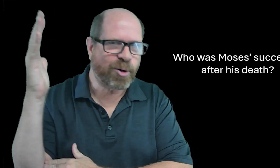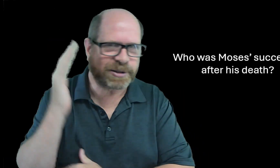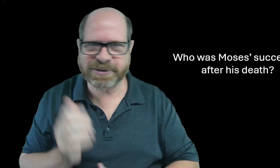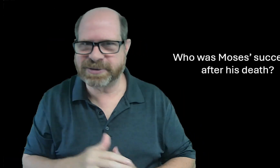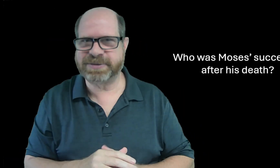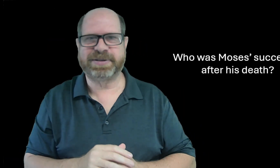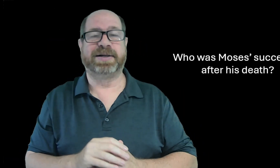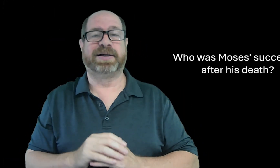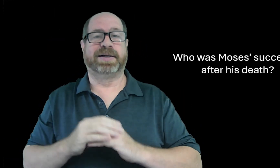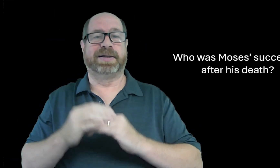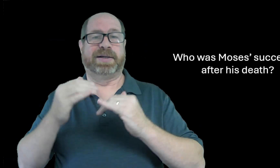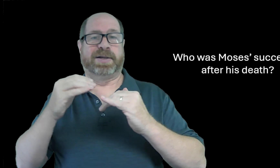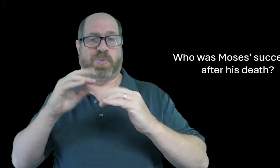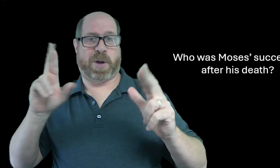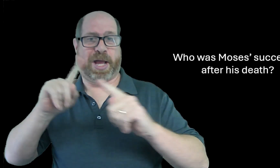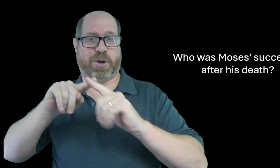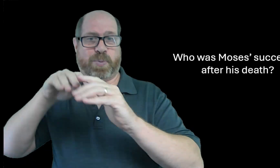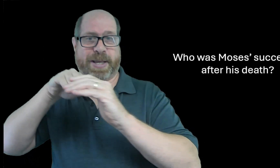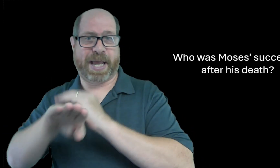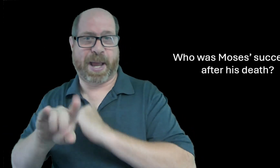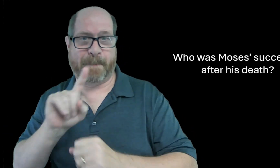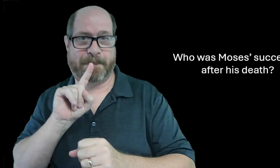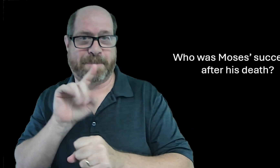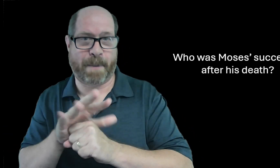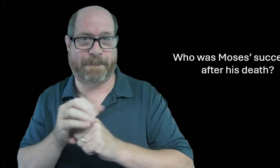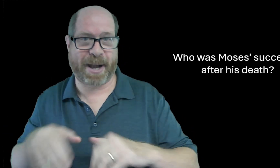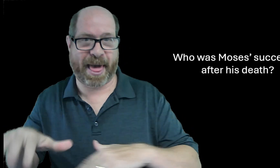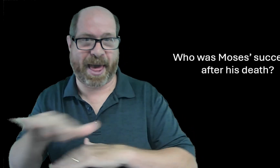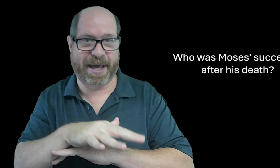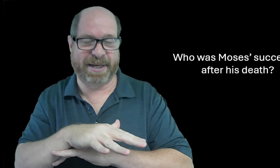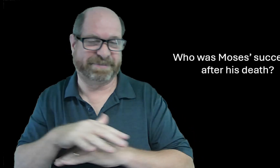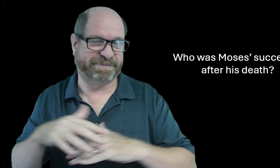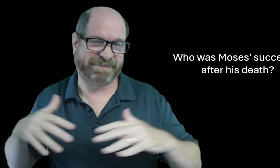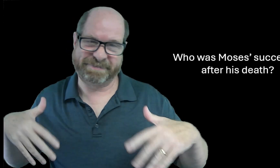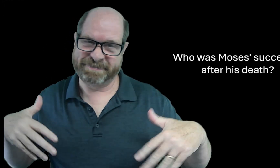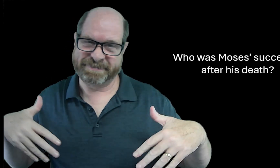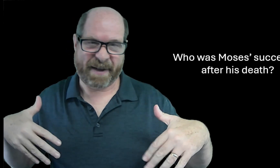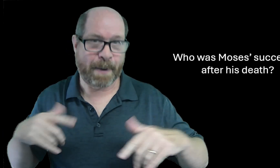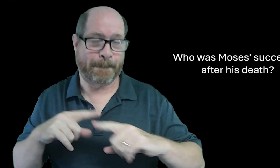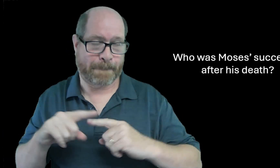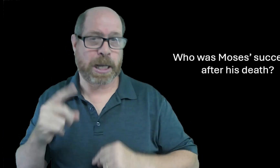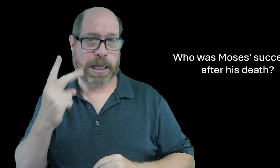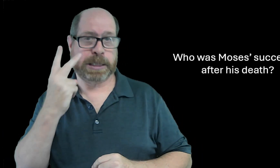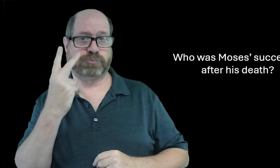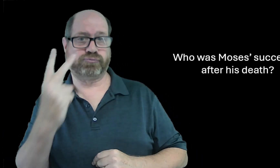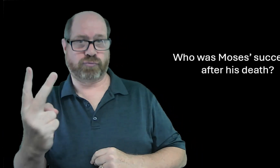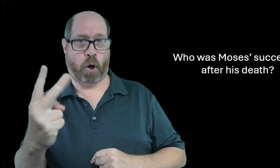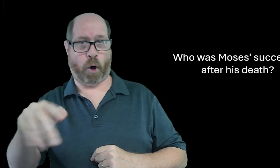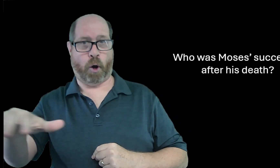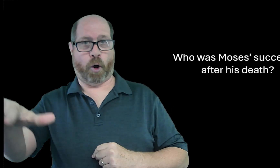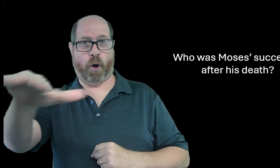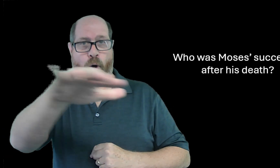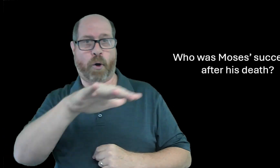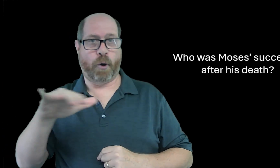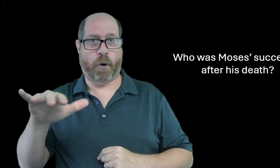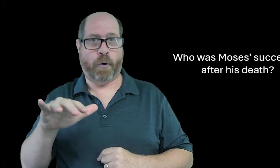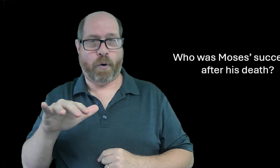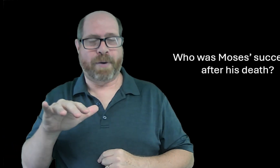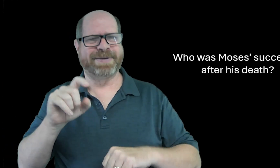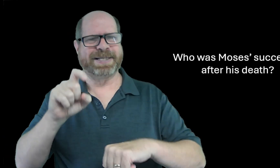he was but then he was in the wilderness for 40 years and he was ready to go into the promised land he didn't touch it yet but he could see it